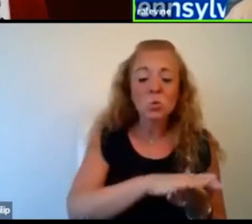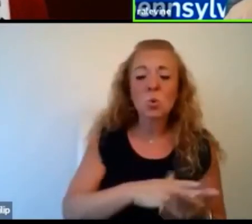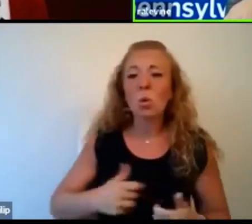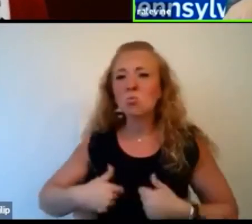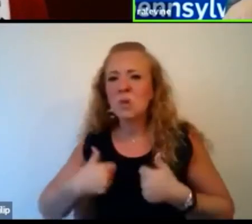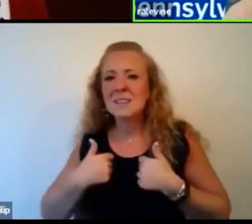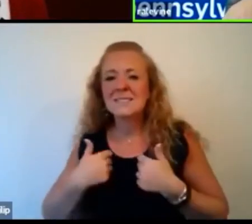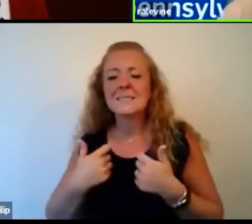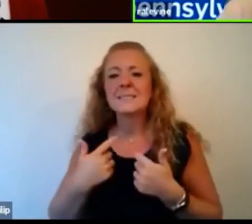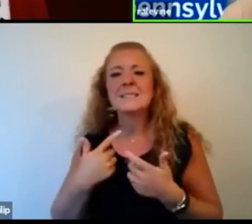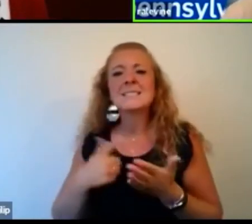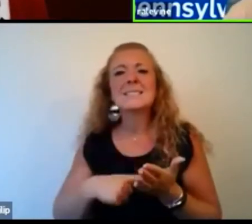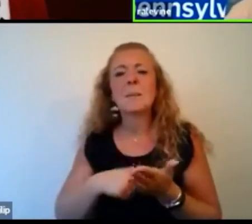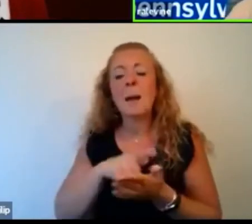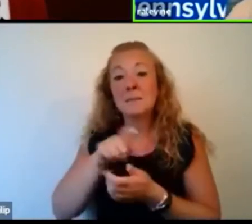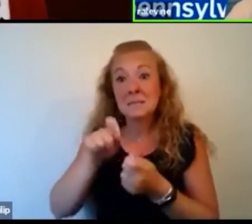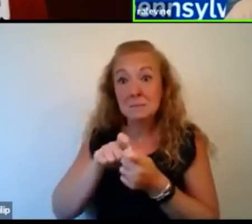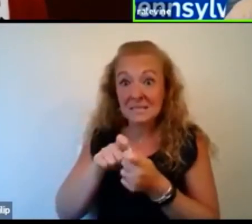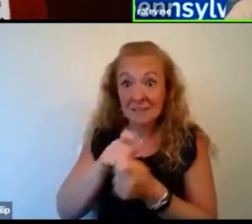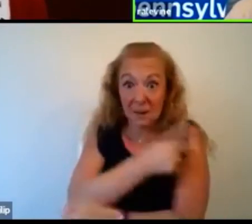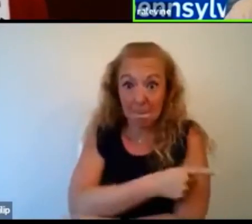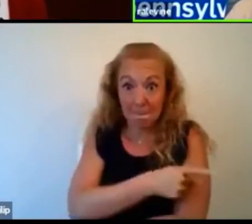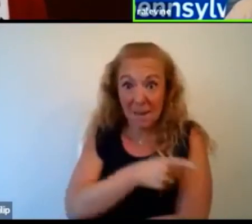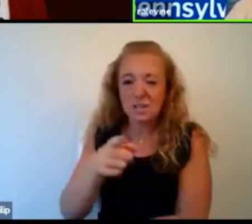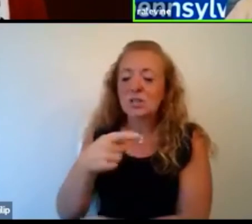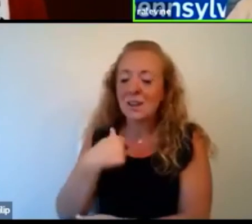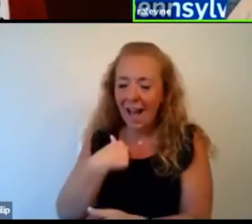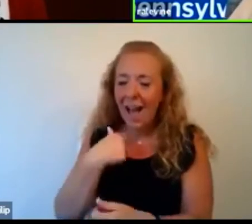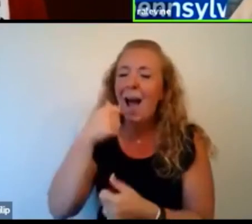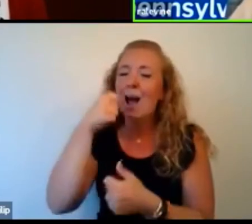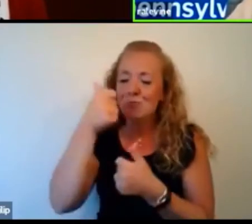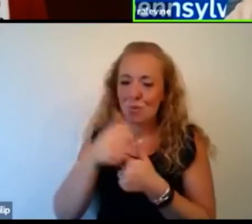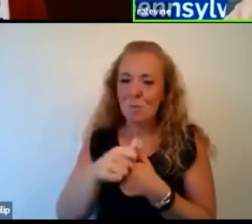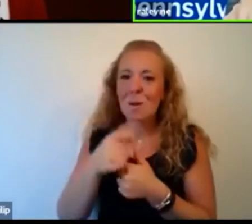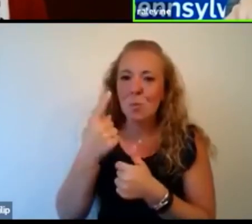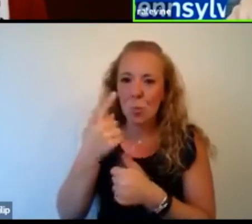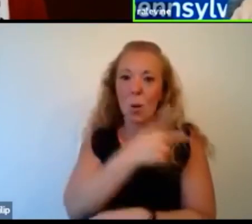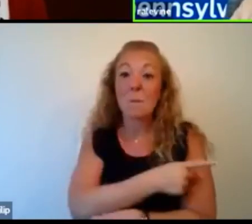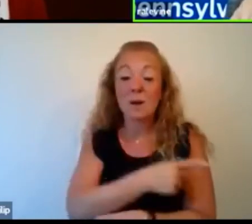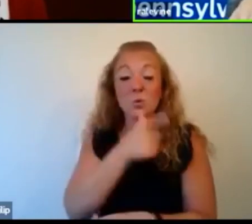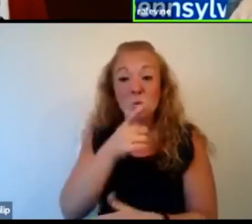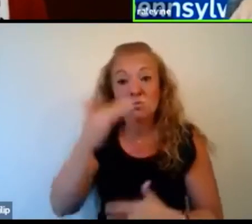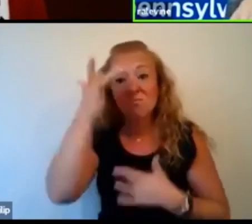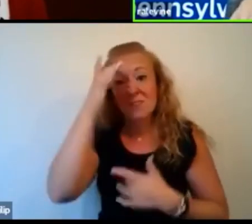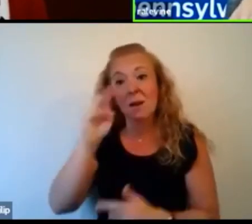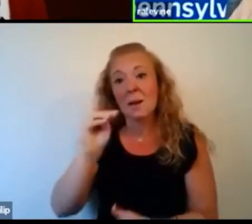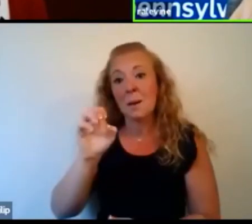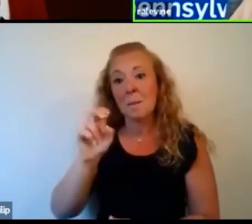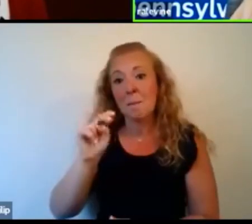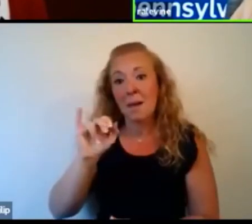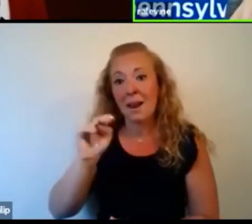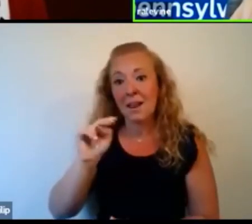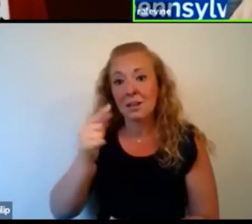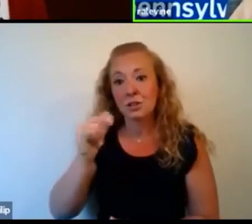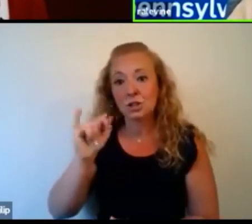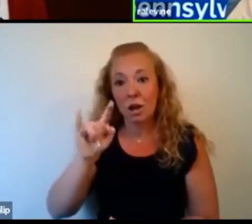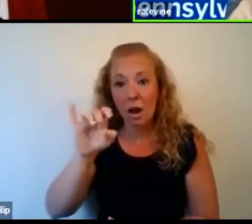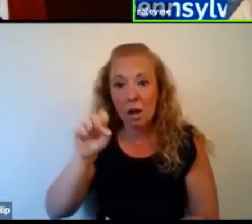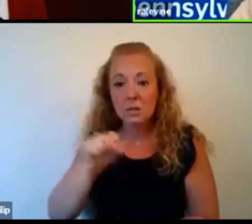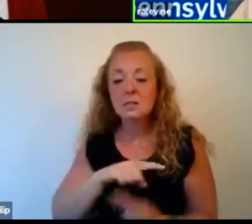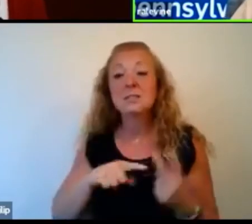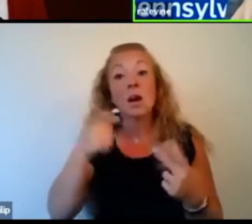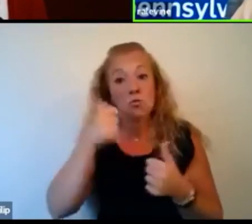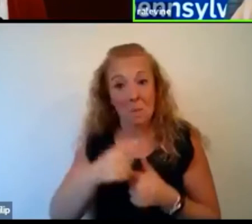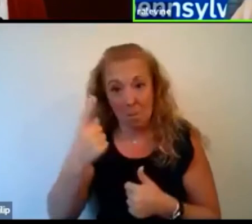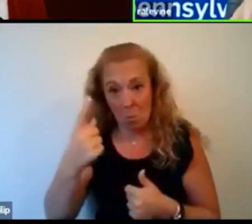back to specific patients I saw. I remember a patient with meningitis. I remember a patient with influenza